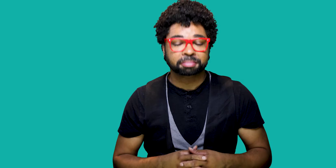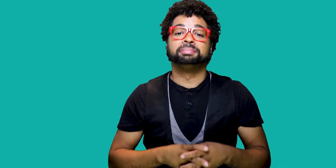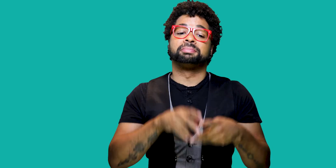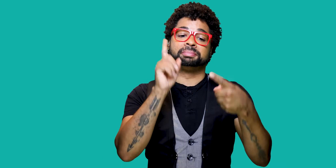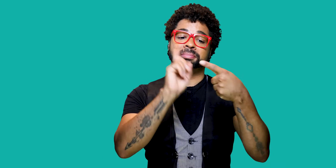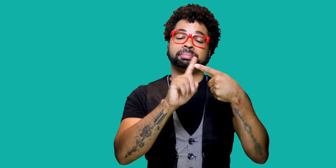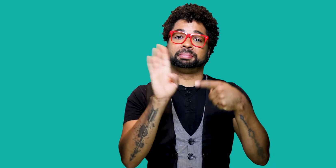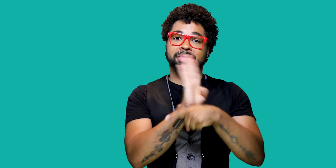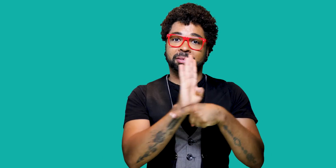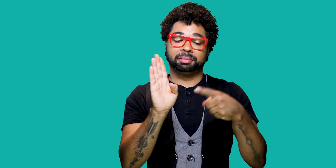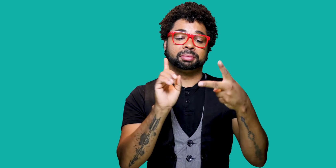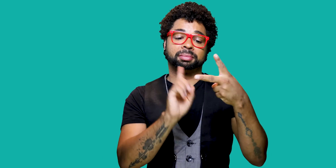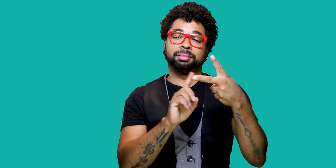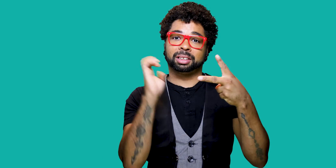and education.